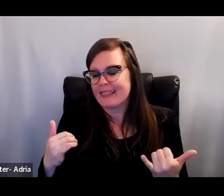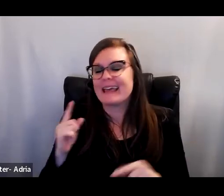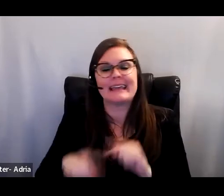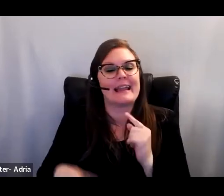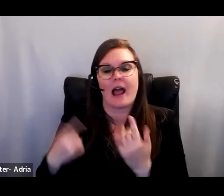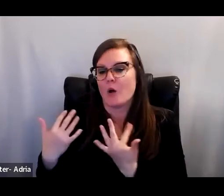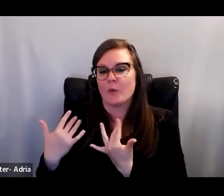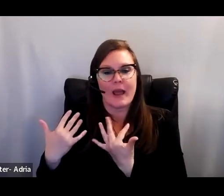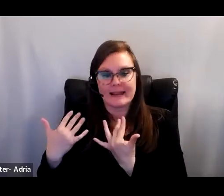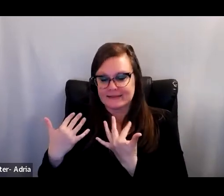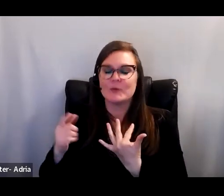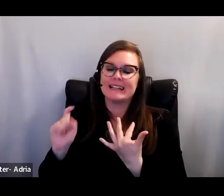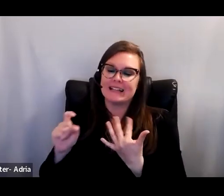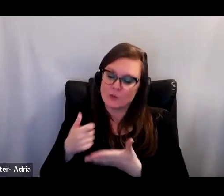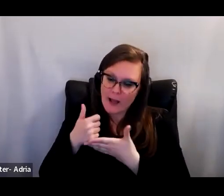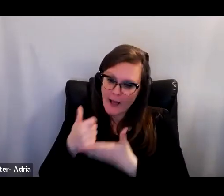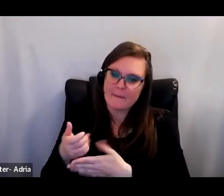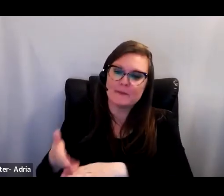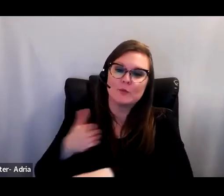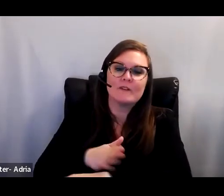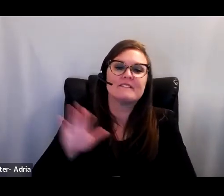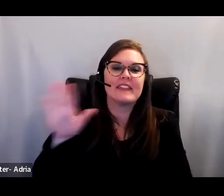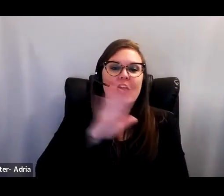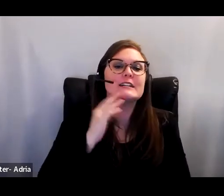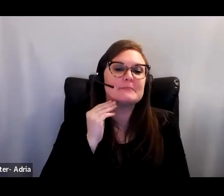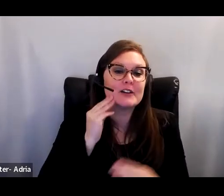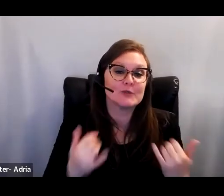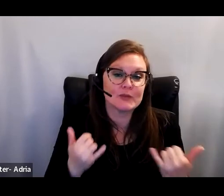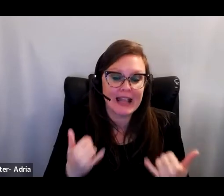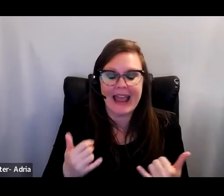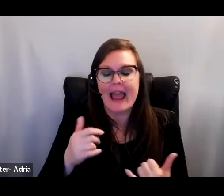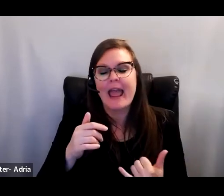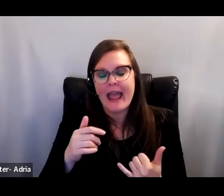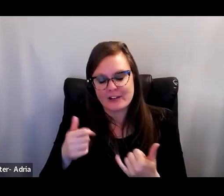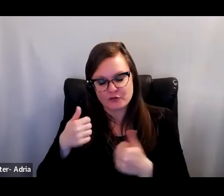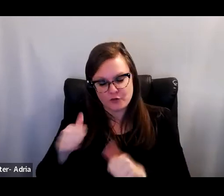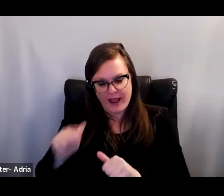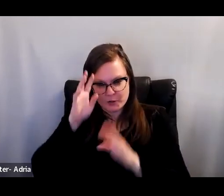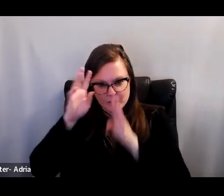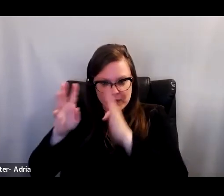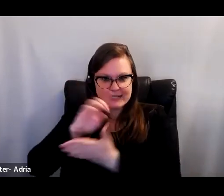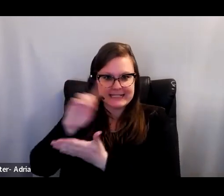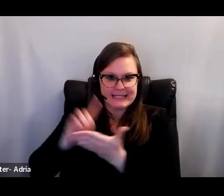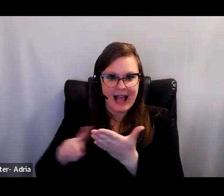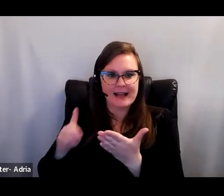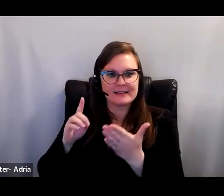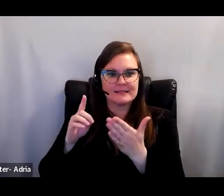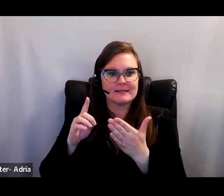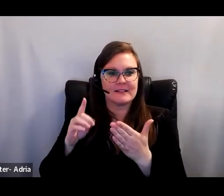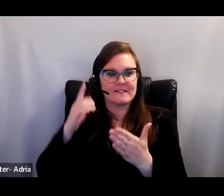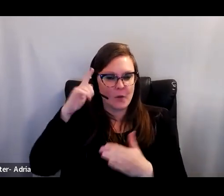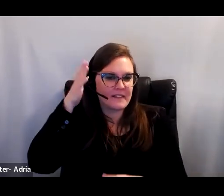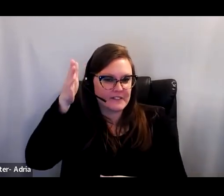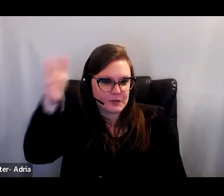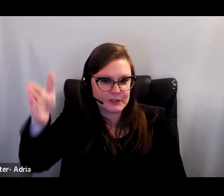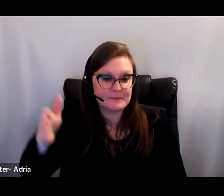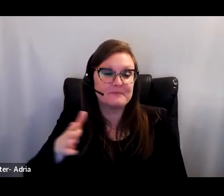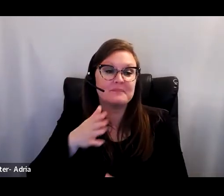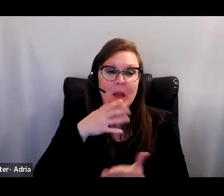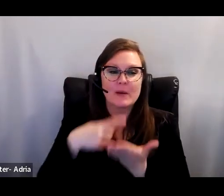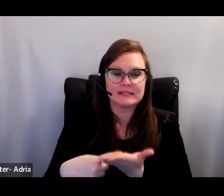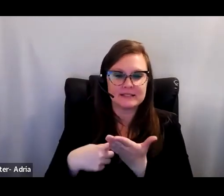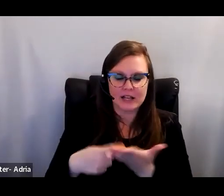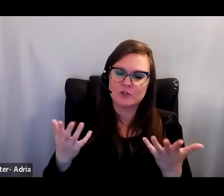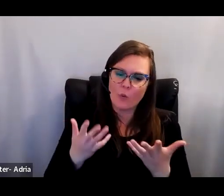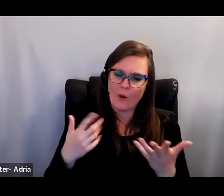improve their experiences today while redesigning systems for the future. In this lecture, I'll reflect on what I've learned by asking